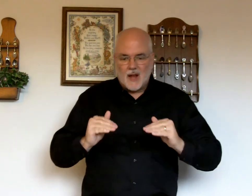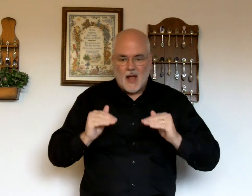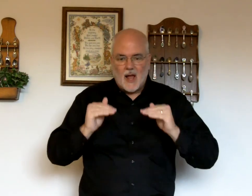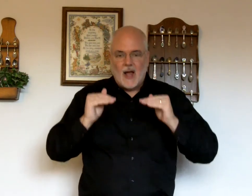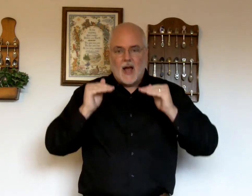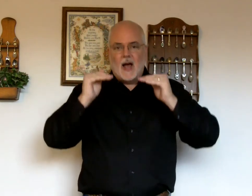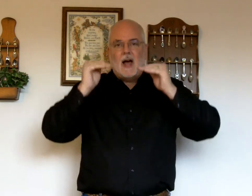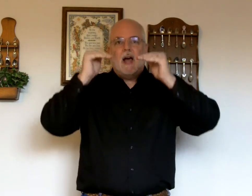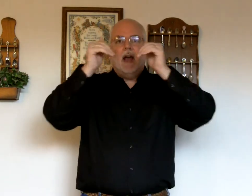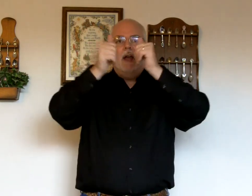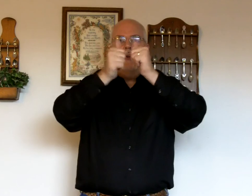And higher.